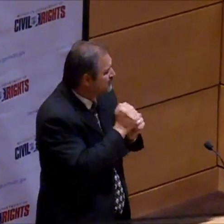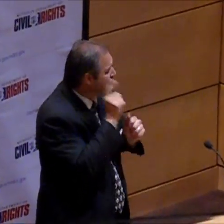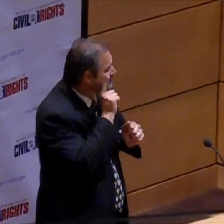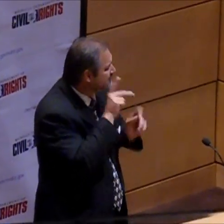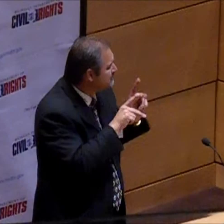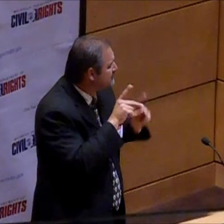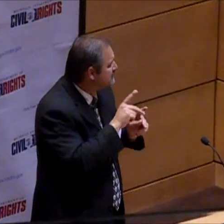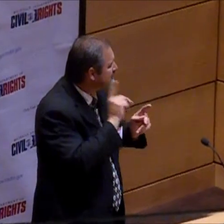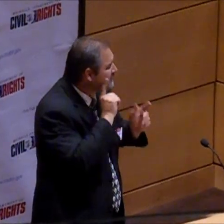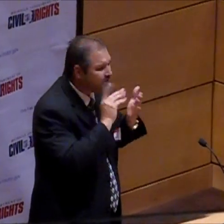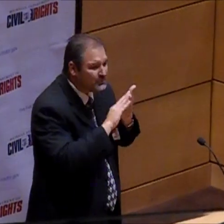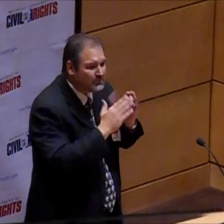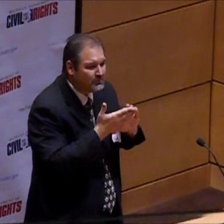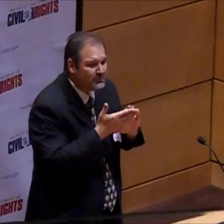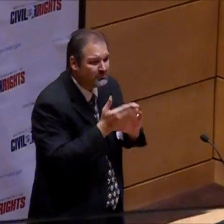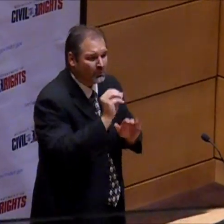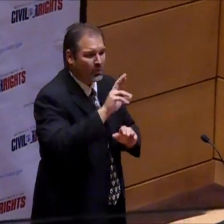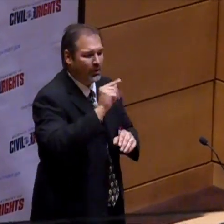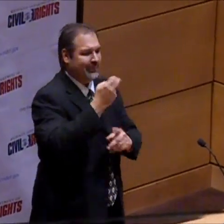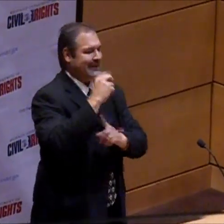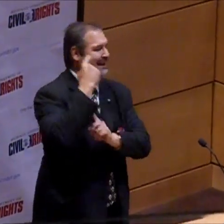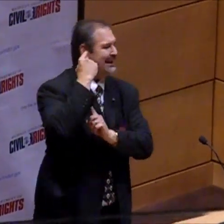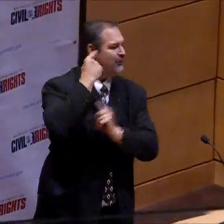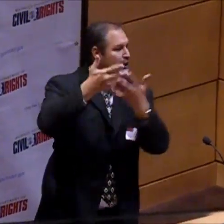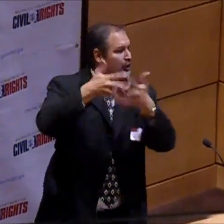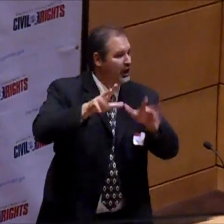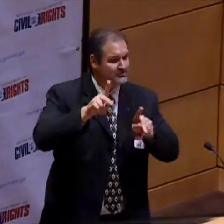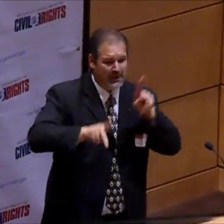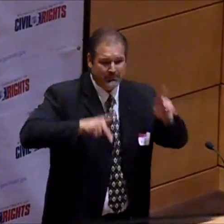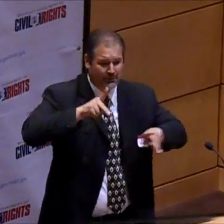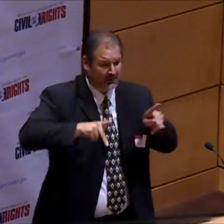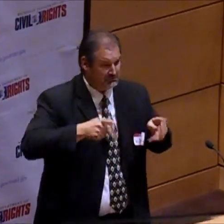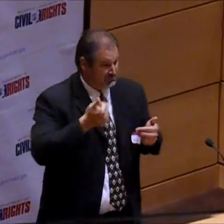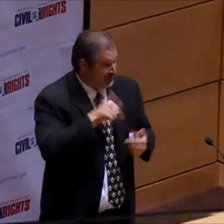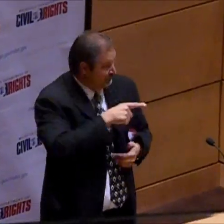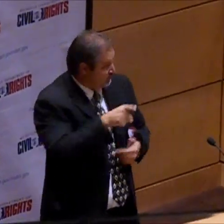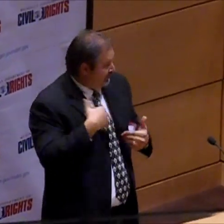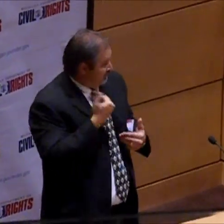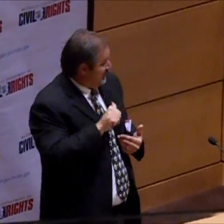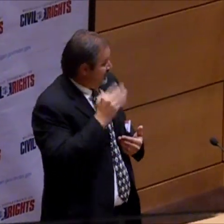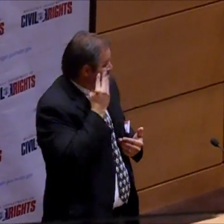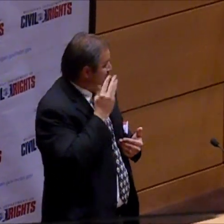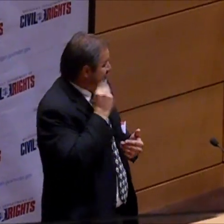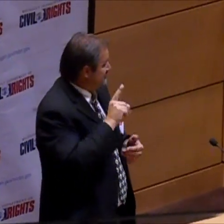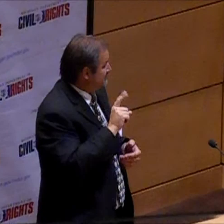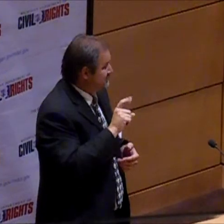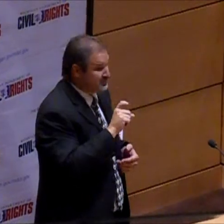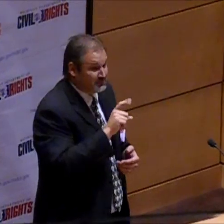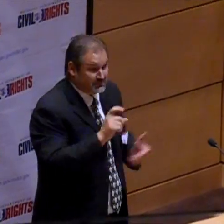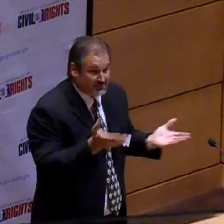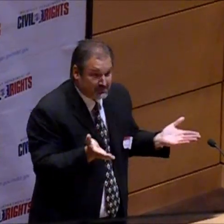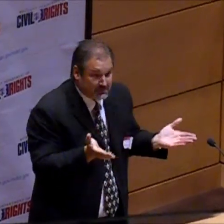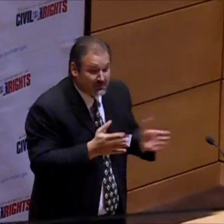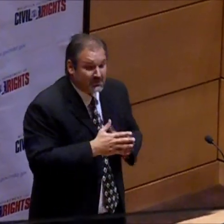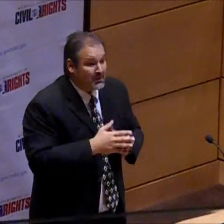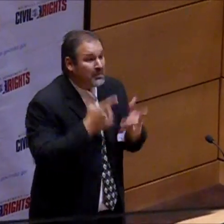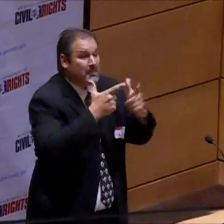How many of you have really worked with deaf people in the deaf community? Or anybody with a hearing loss? Have you ever had the experience of working with anyone like that?